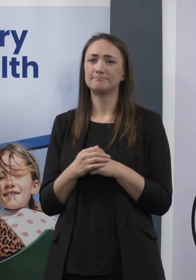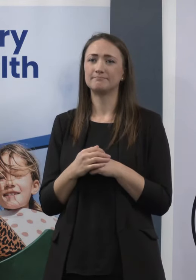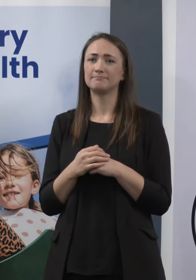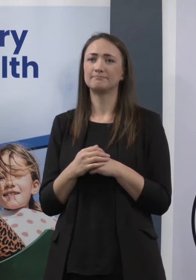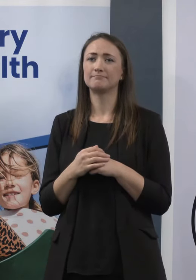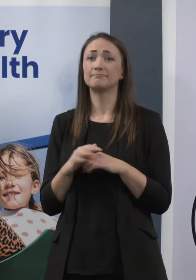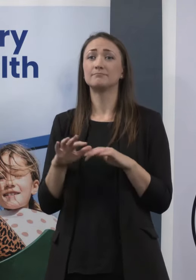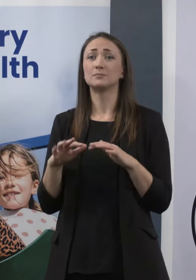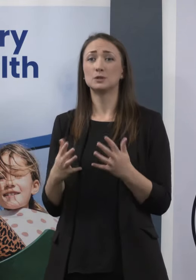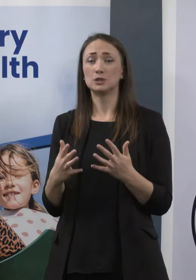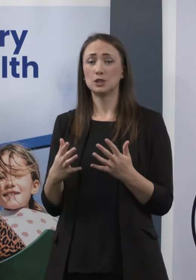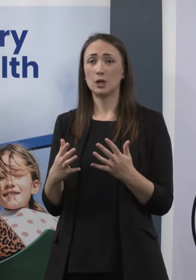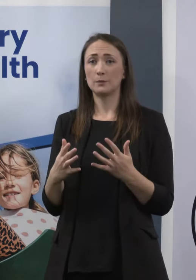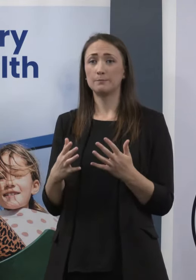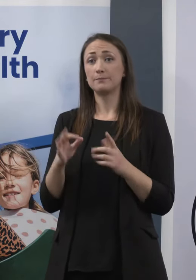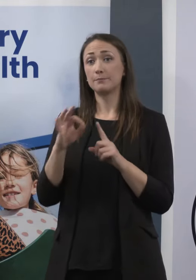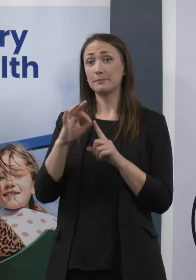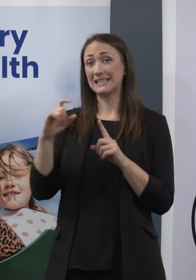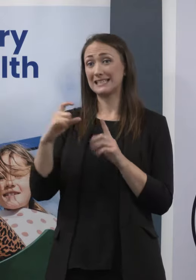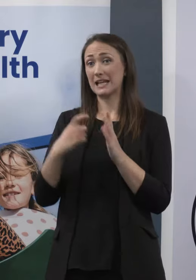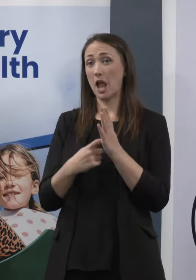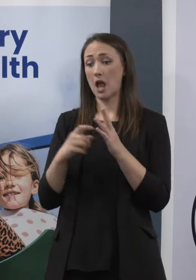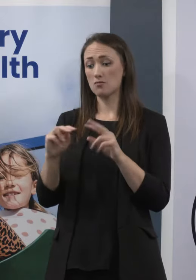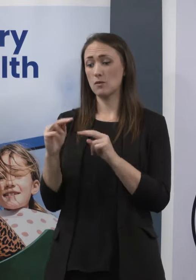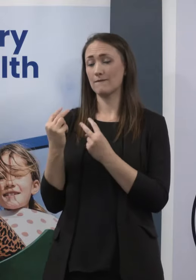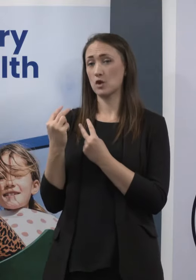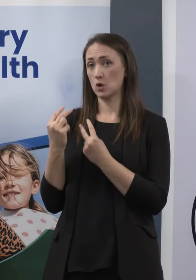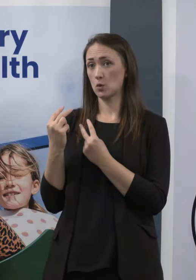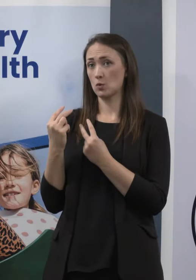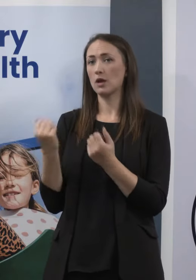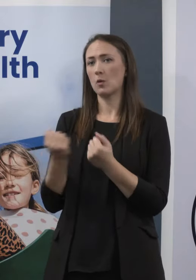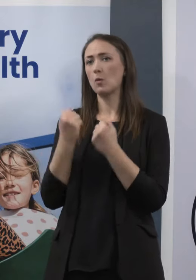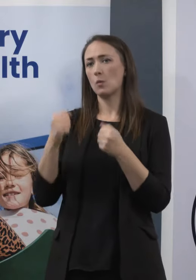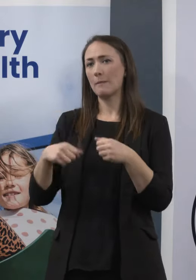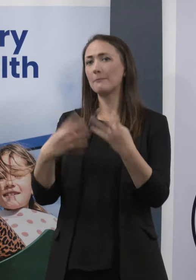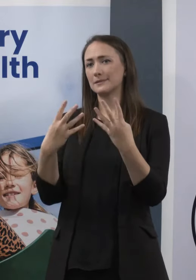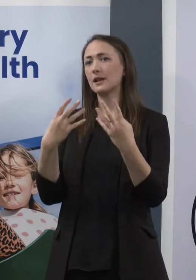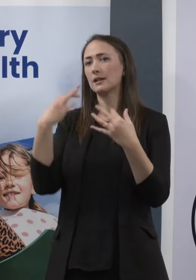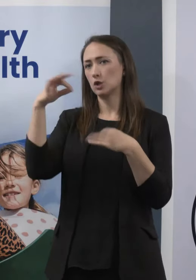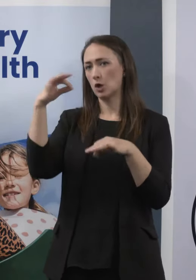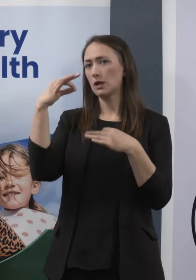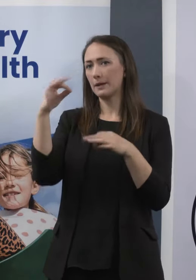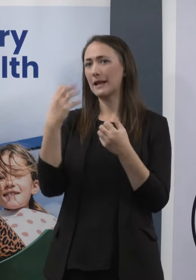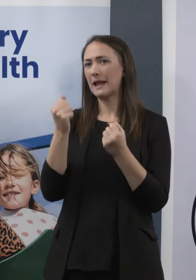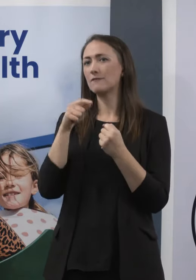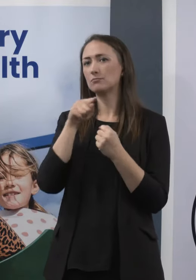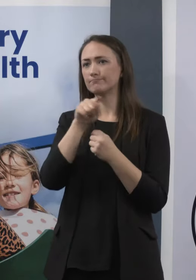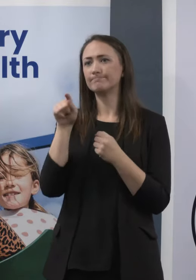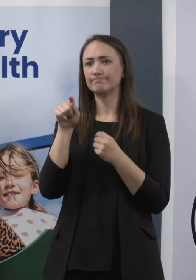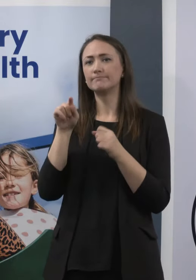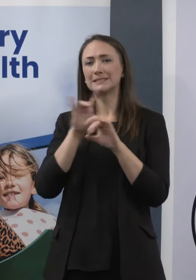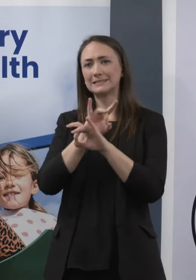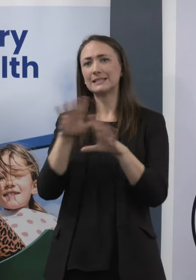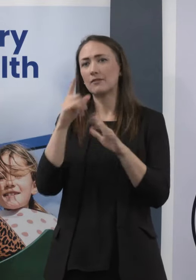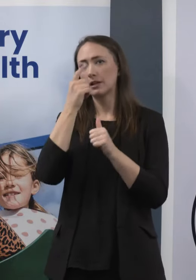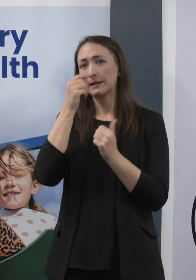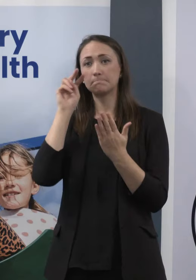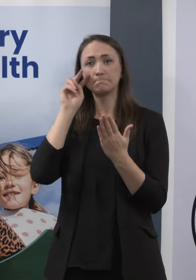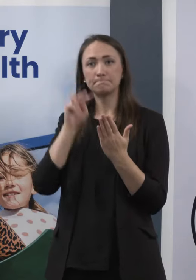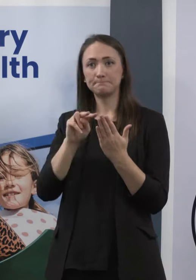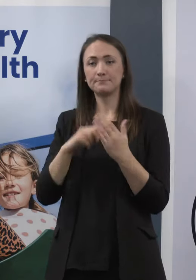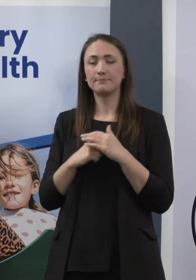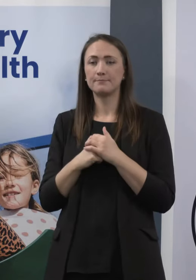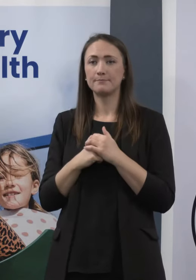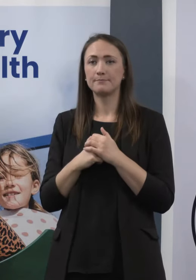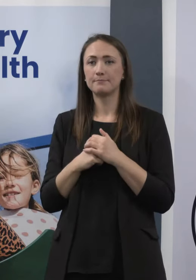So, as well as the PCR review, which is up on our website now with a range of other documents, we're also releasing some